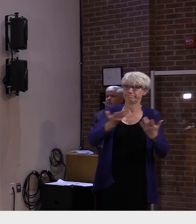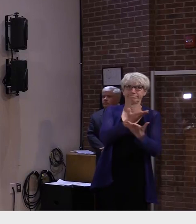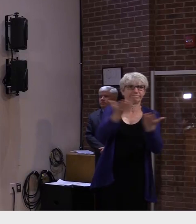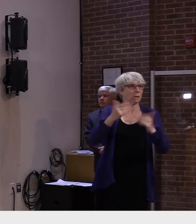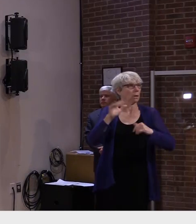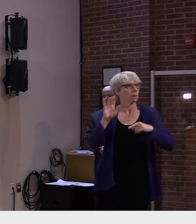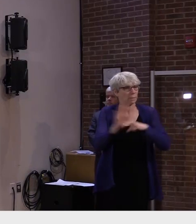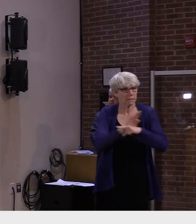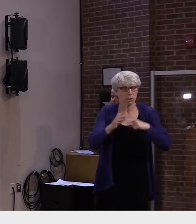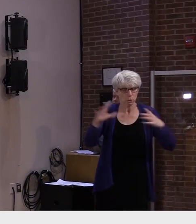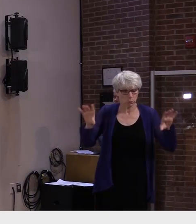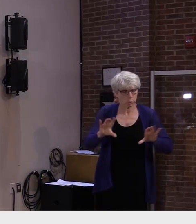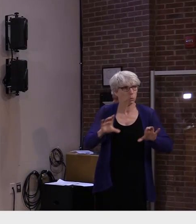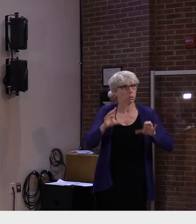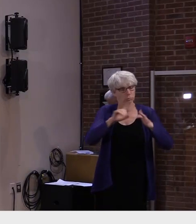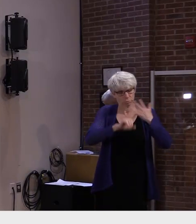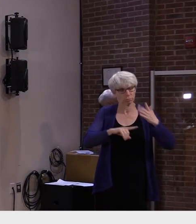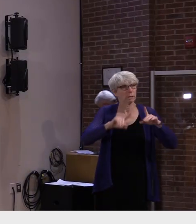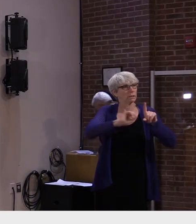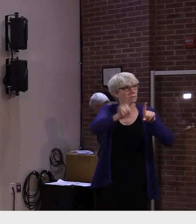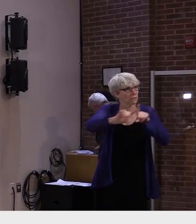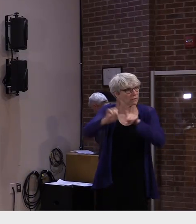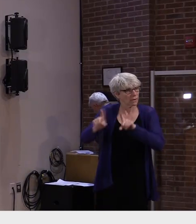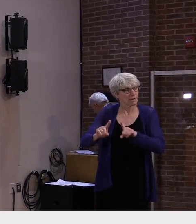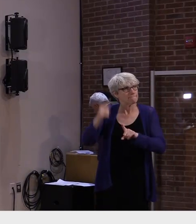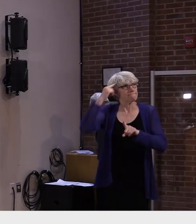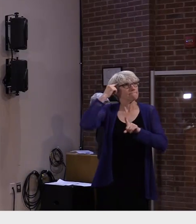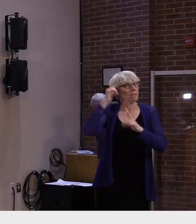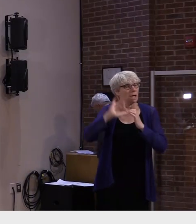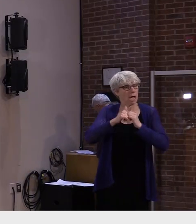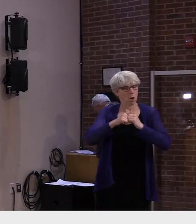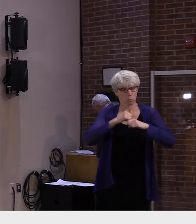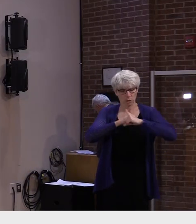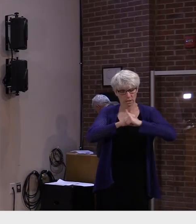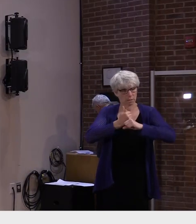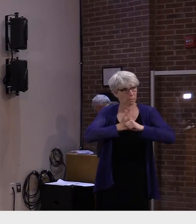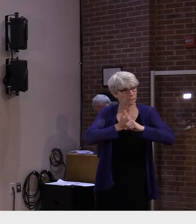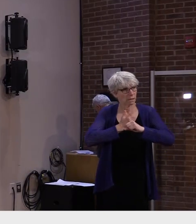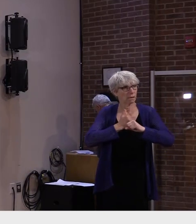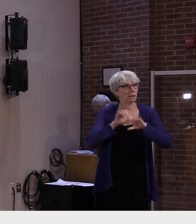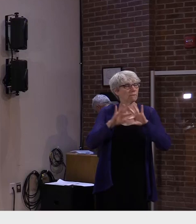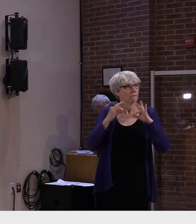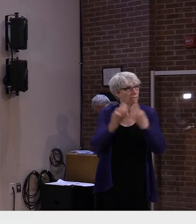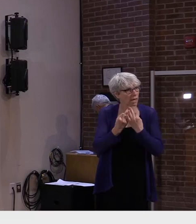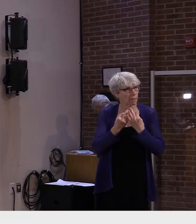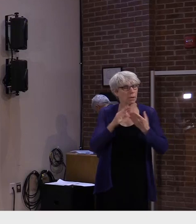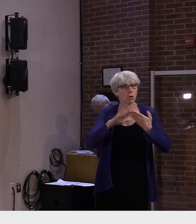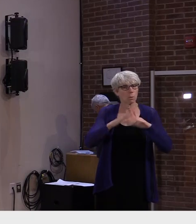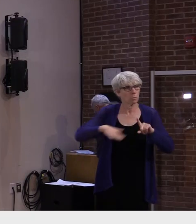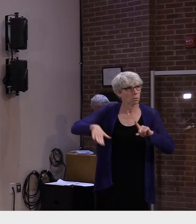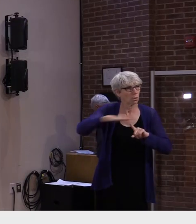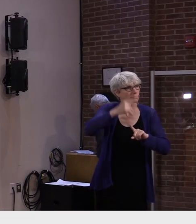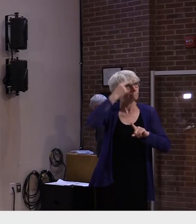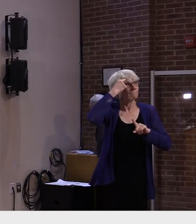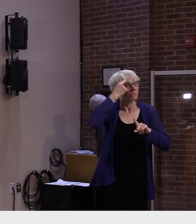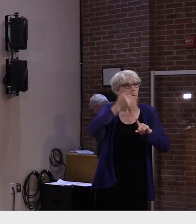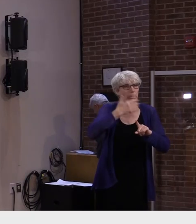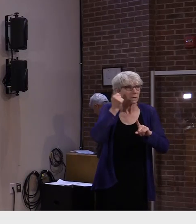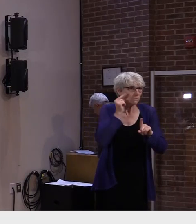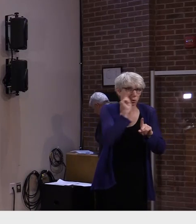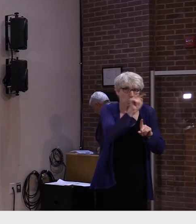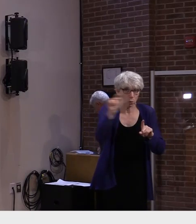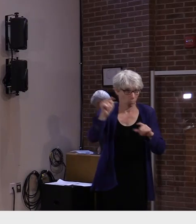more must incorporate what works best for protecting ourselves our families and our communities from the virus